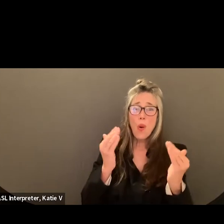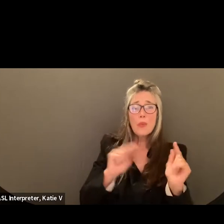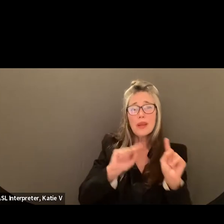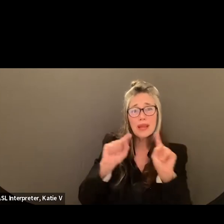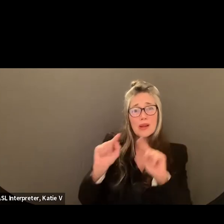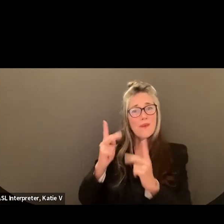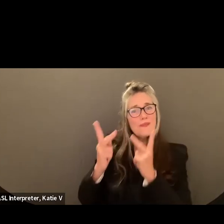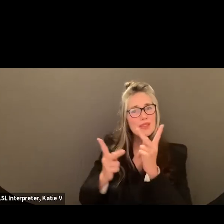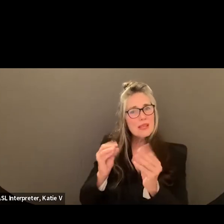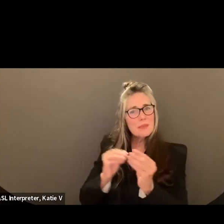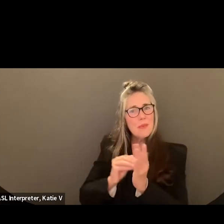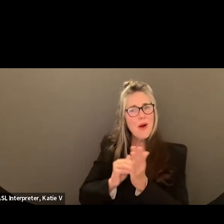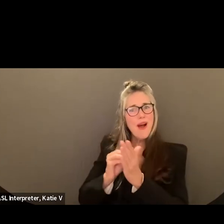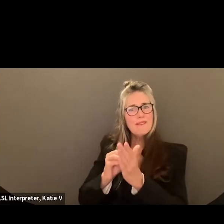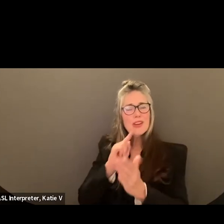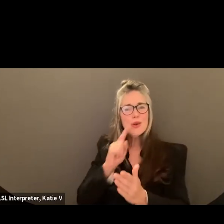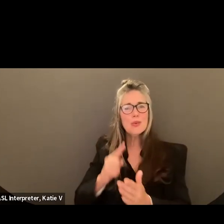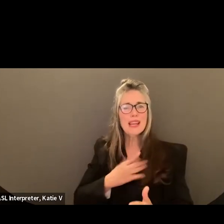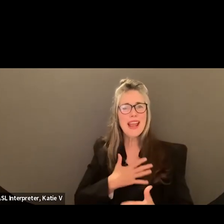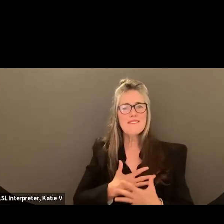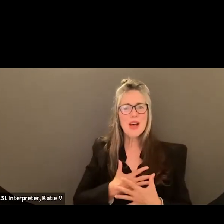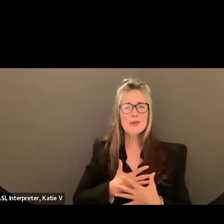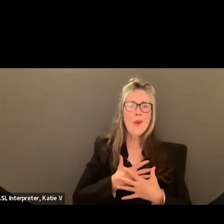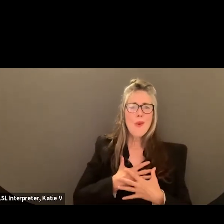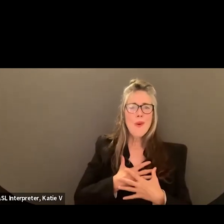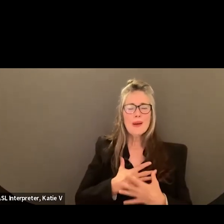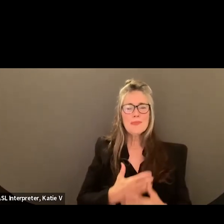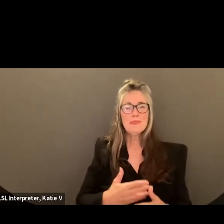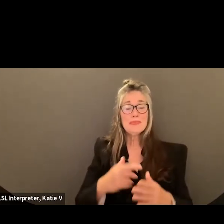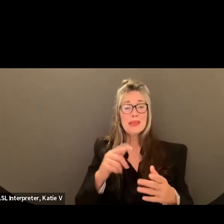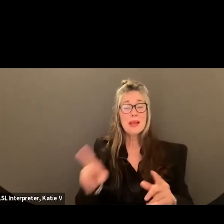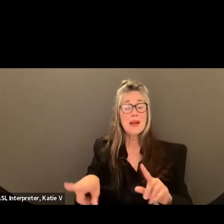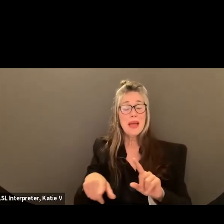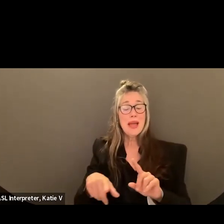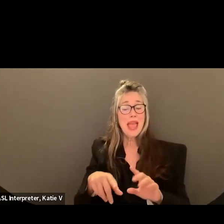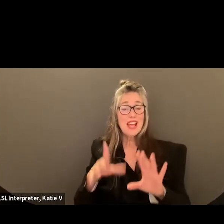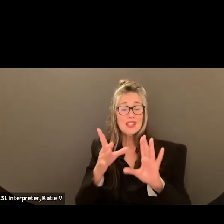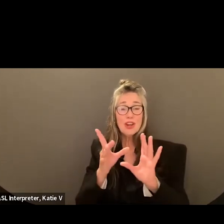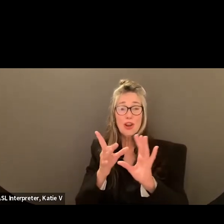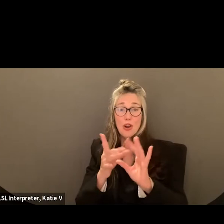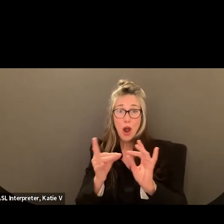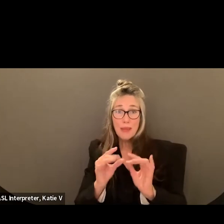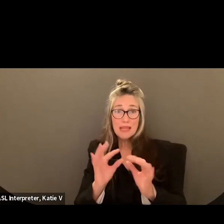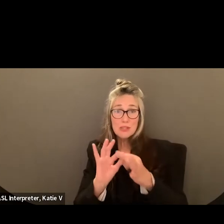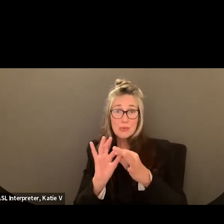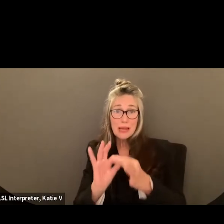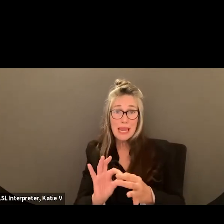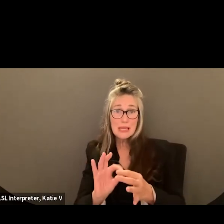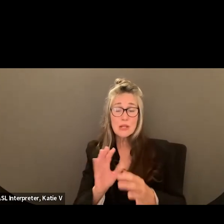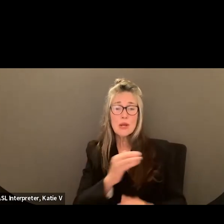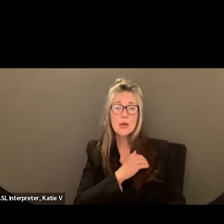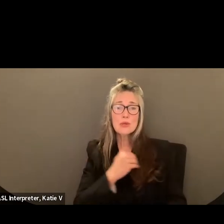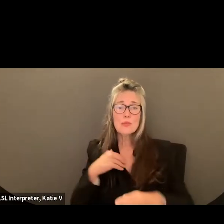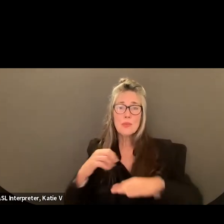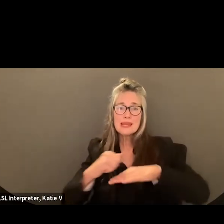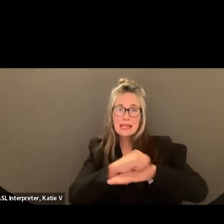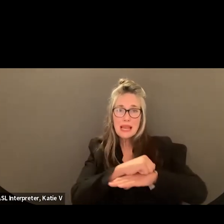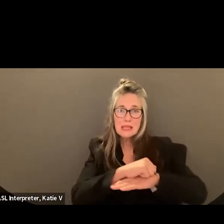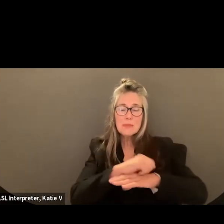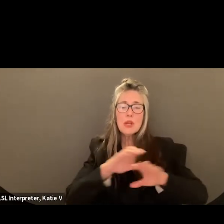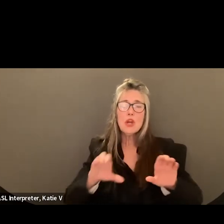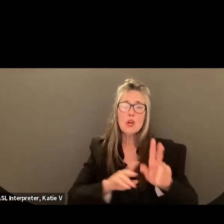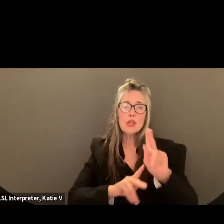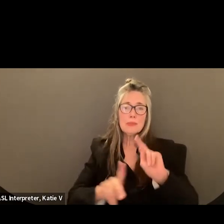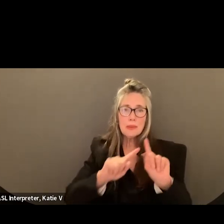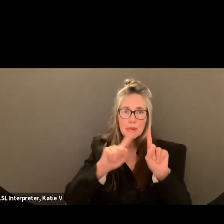me. In addition to that, of course, all the comments that were made about breast cancer, encouraging people to get checked.